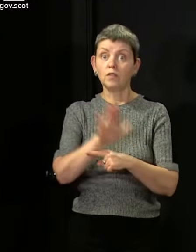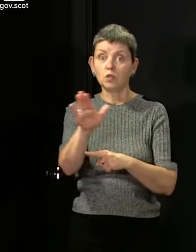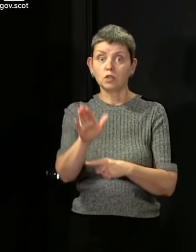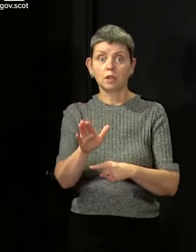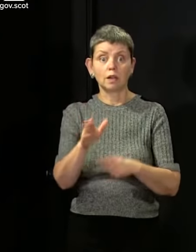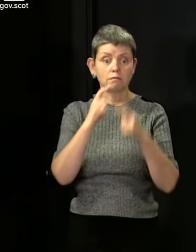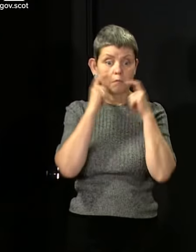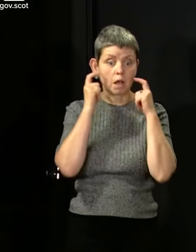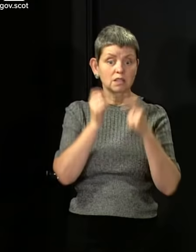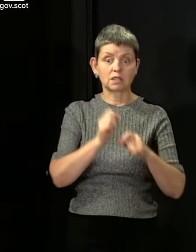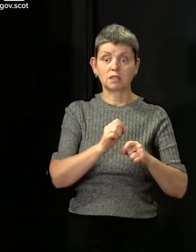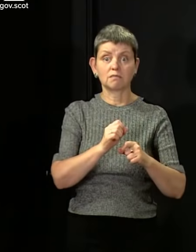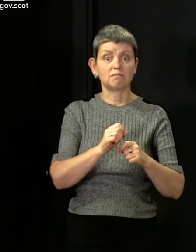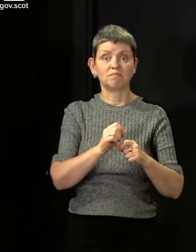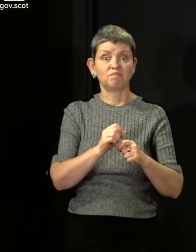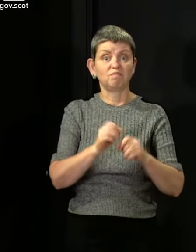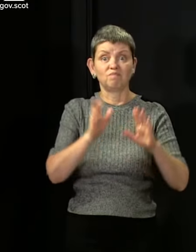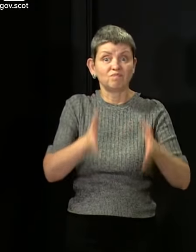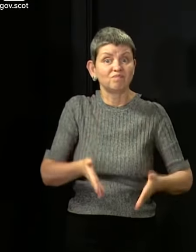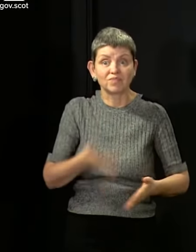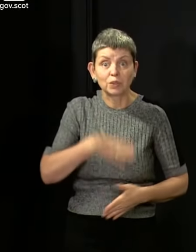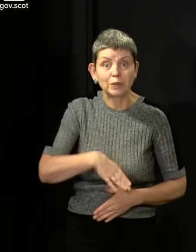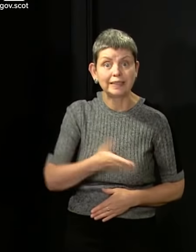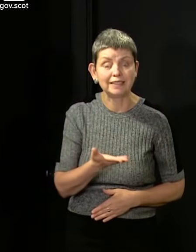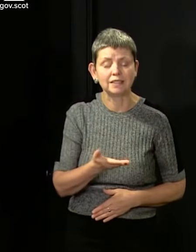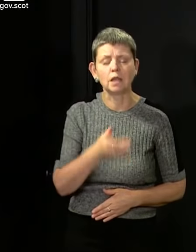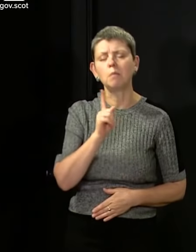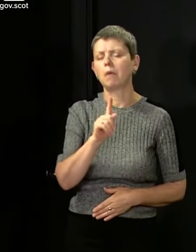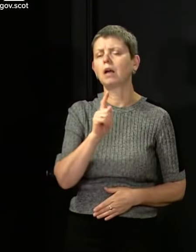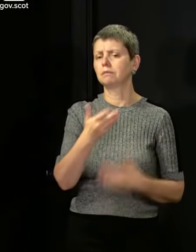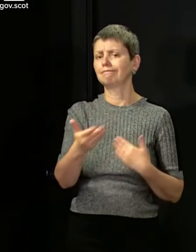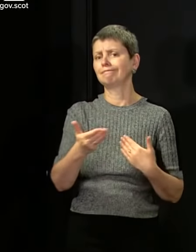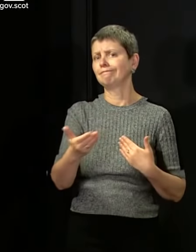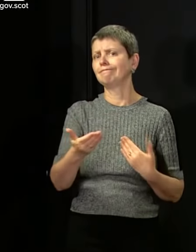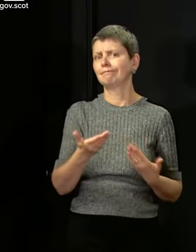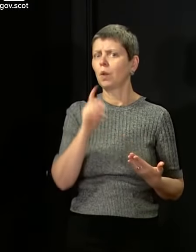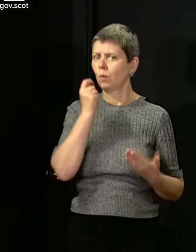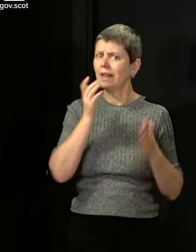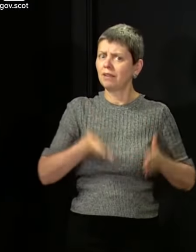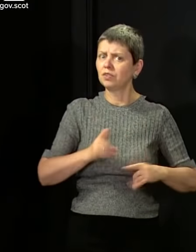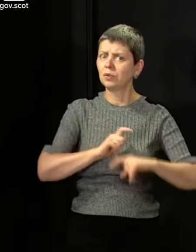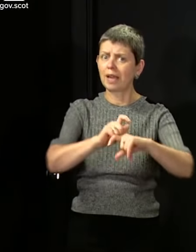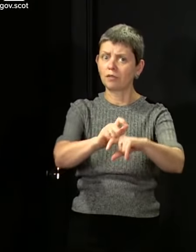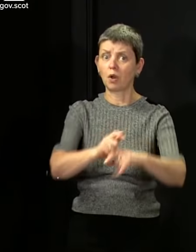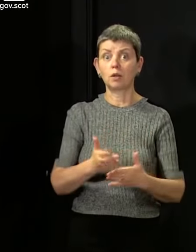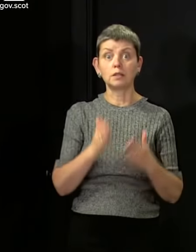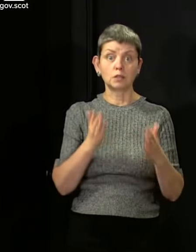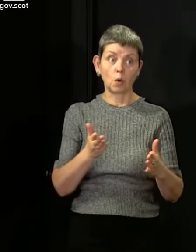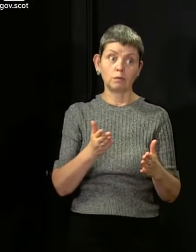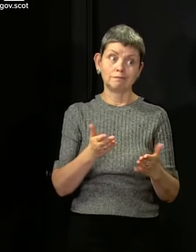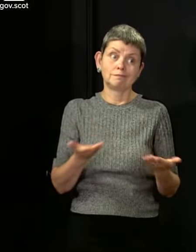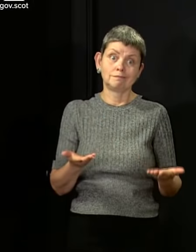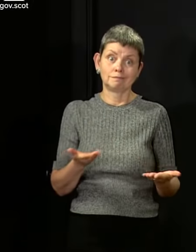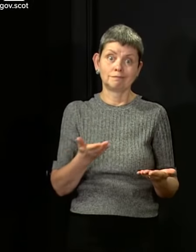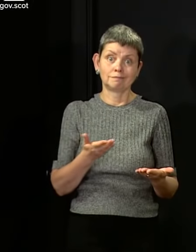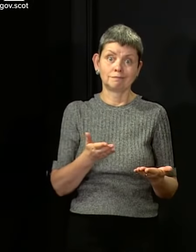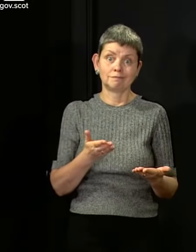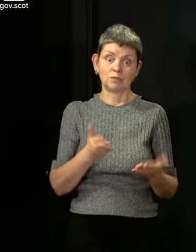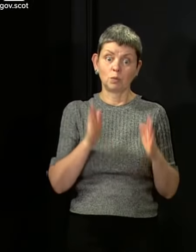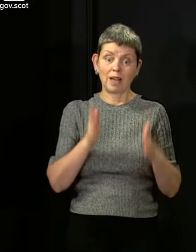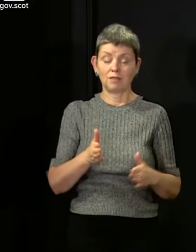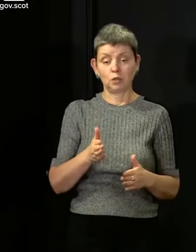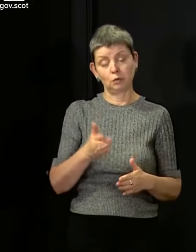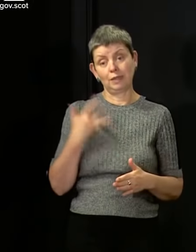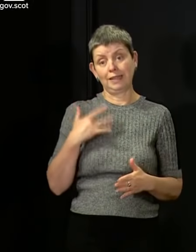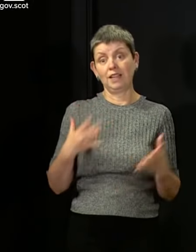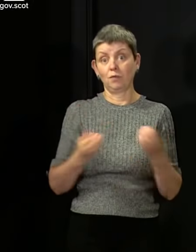that's not going to be any time in the immediate future. So prepare to live with this for a bit of